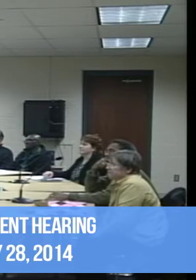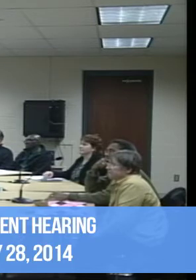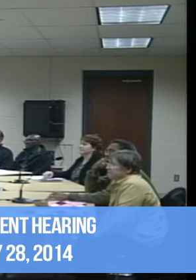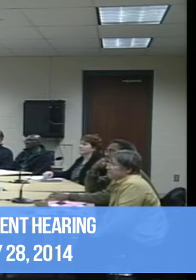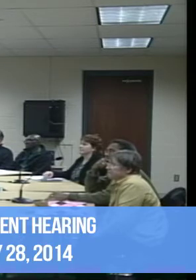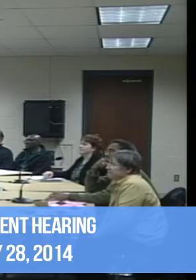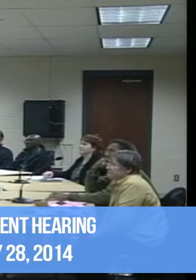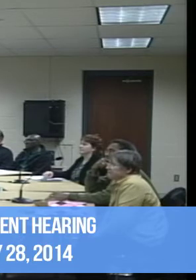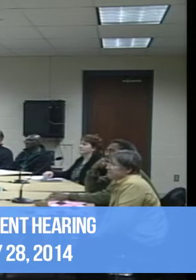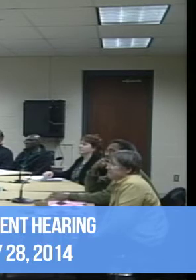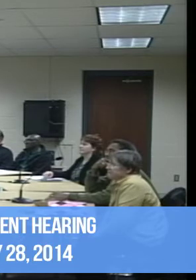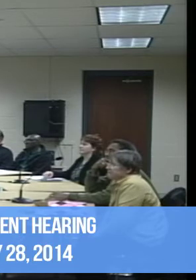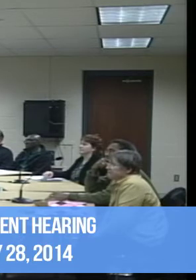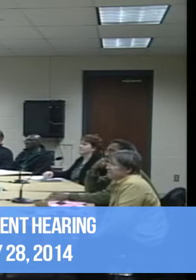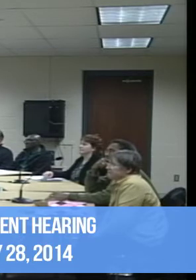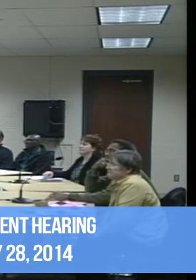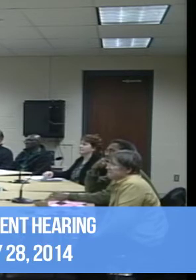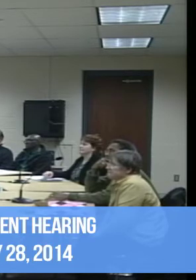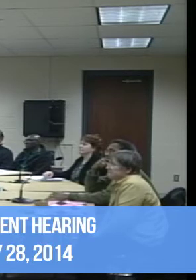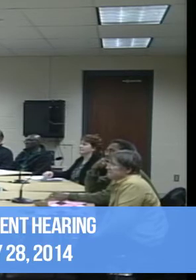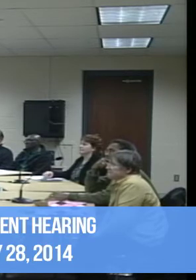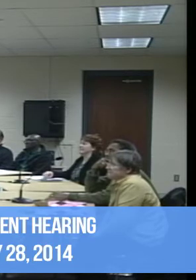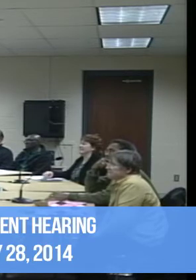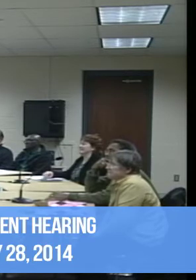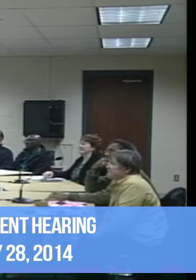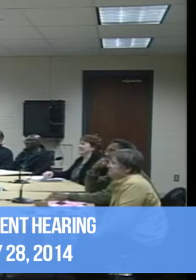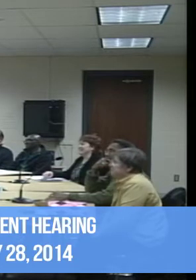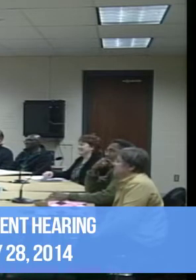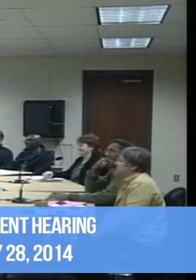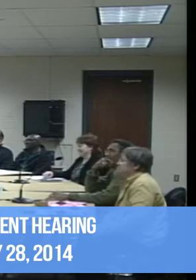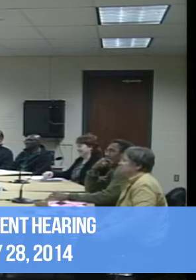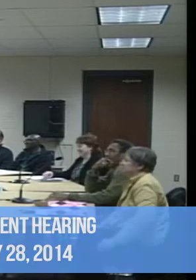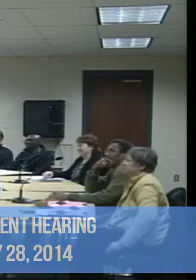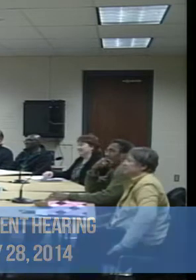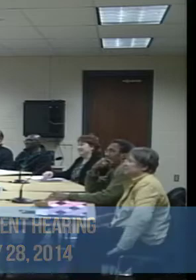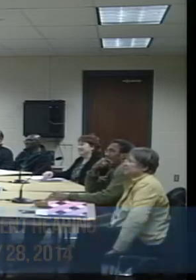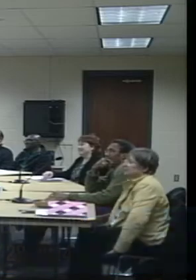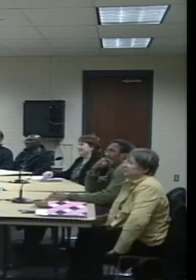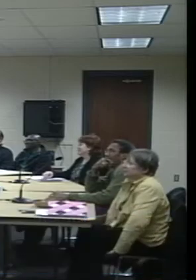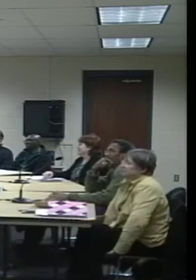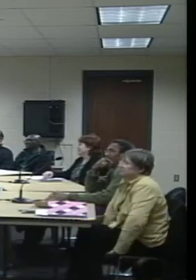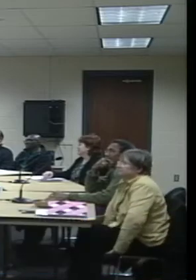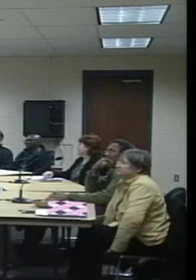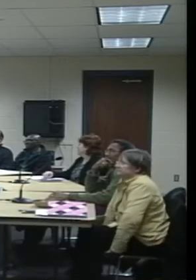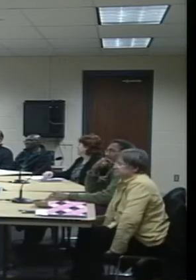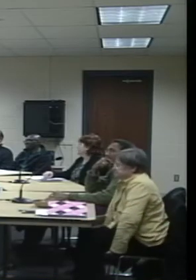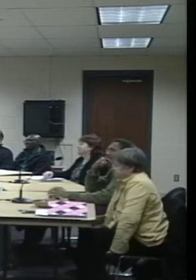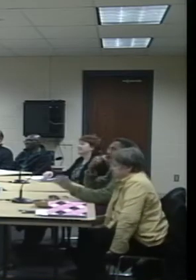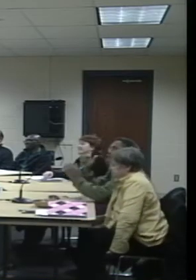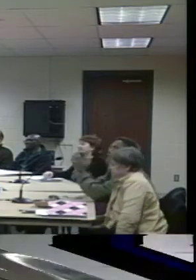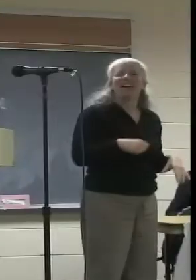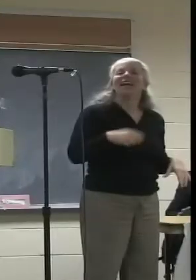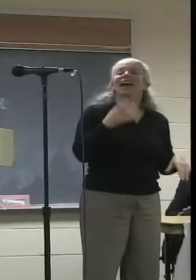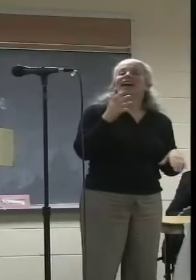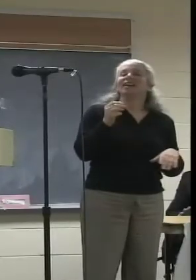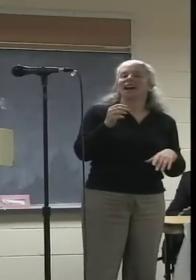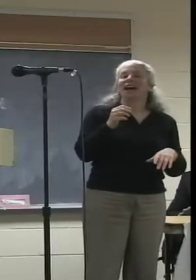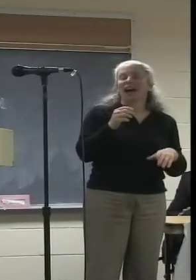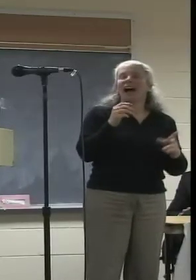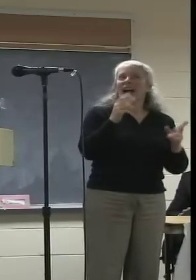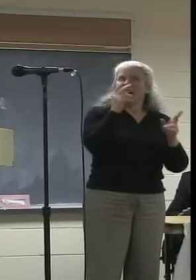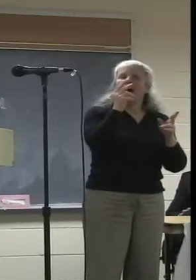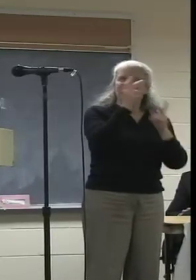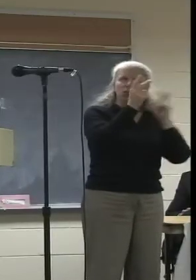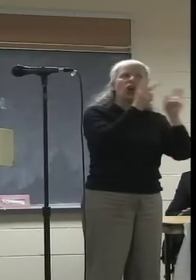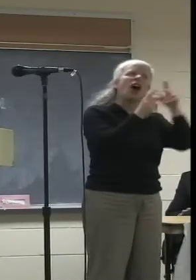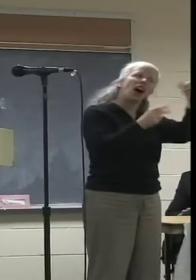letter saying that he was tied up for the next five years and couldn't come into the film. And I also saw a couple of other area